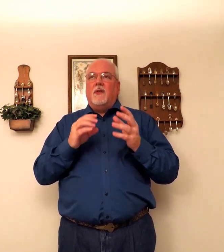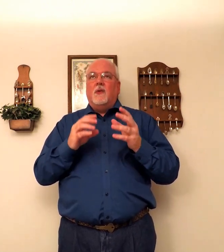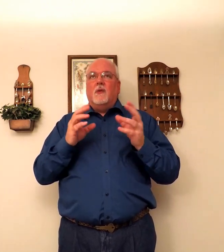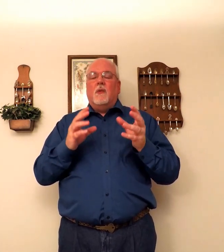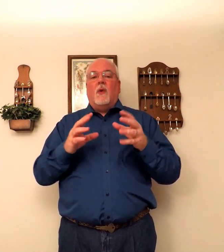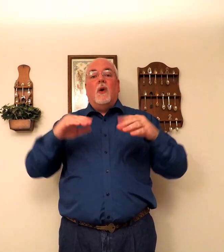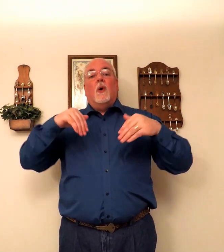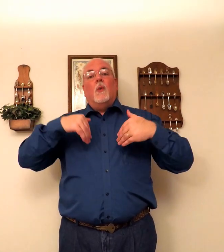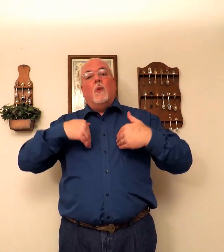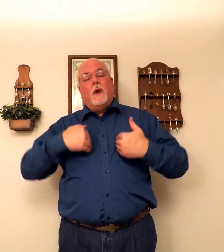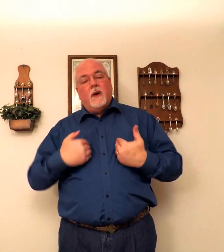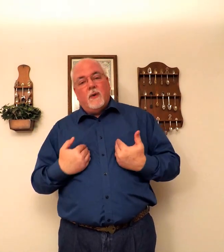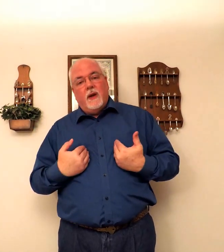few. More. Weary.